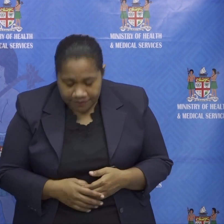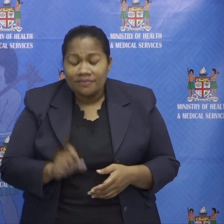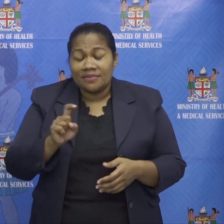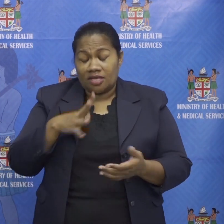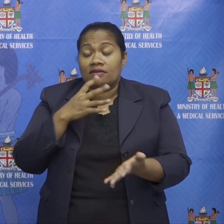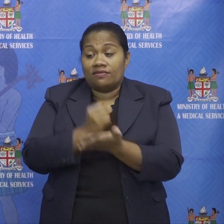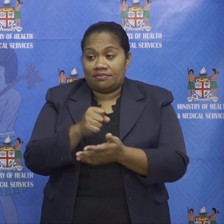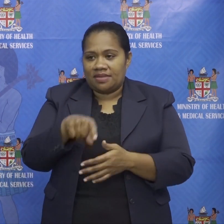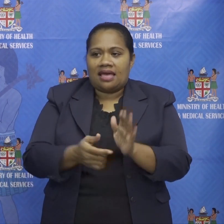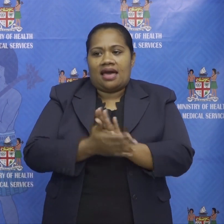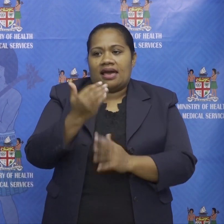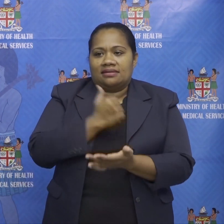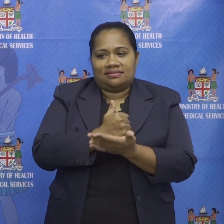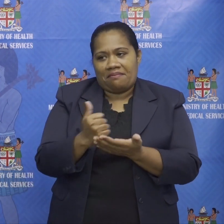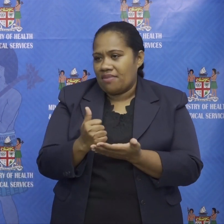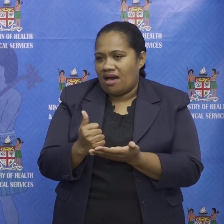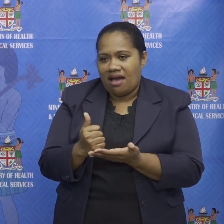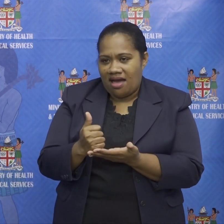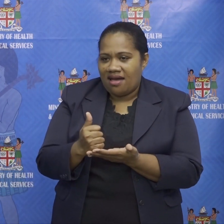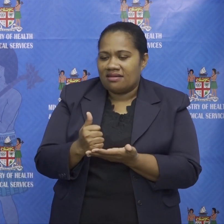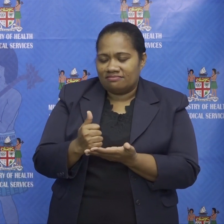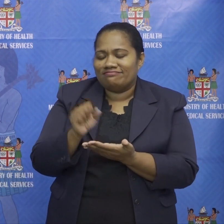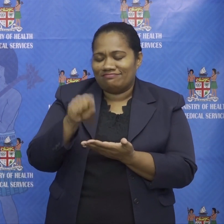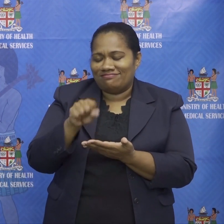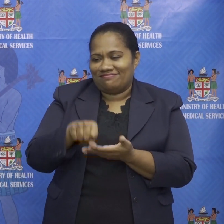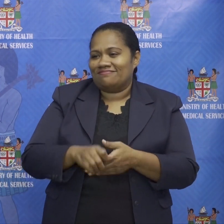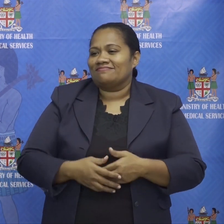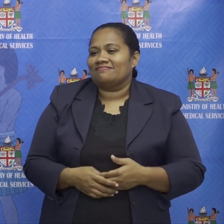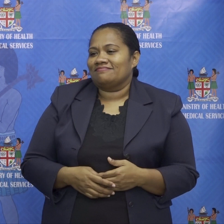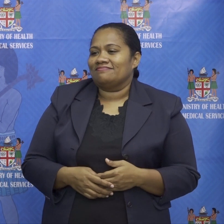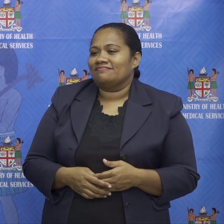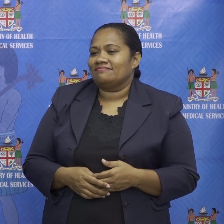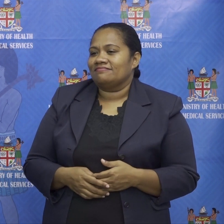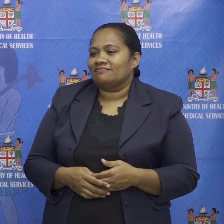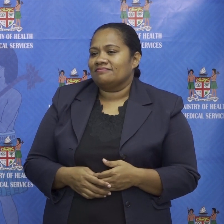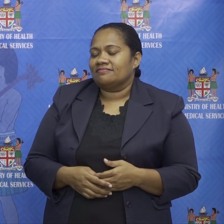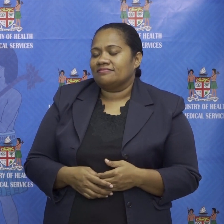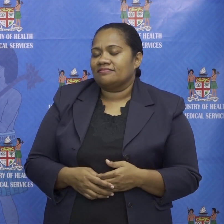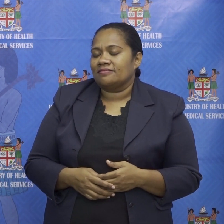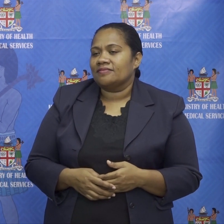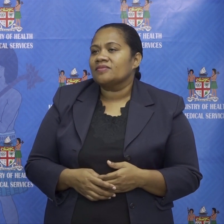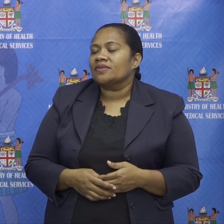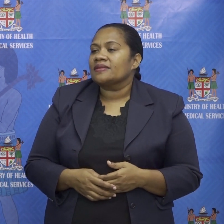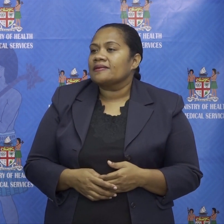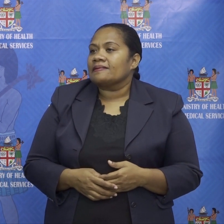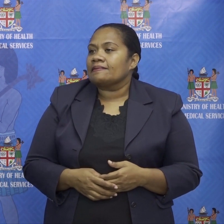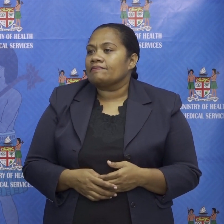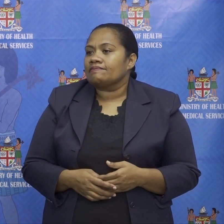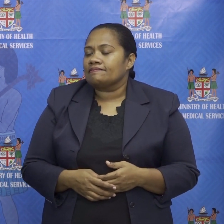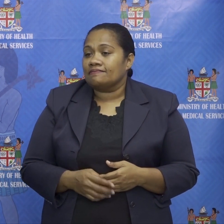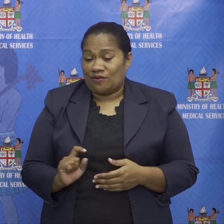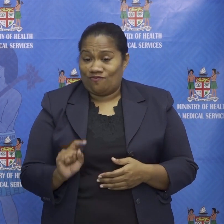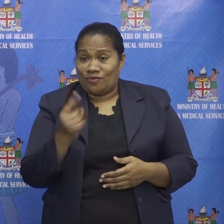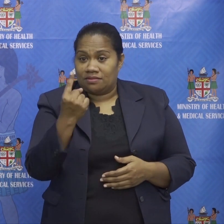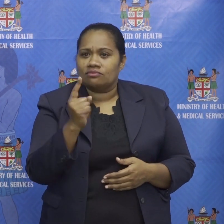highest number of active cases we've ever had um think of it uh the first wave we had